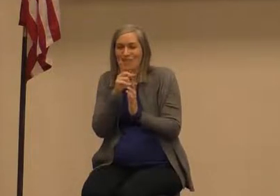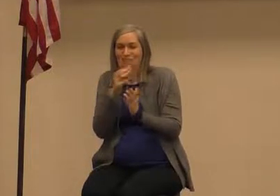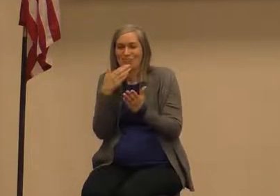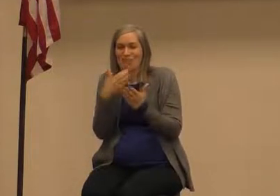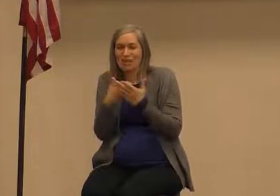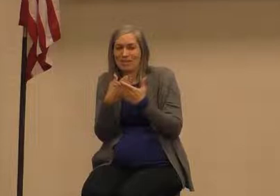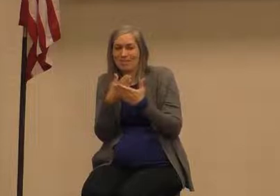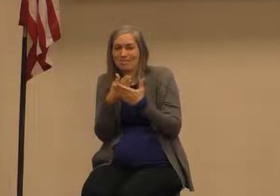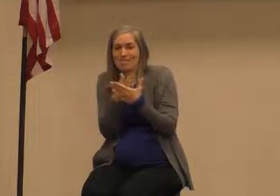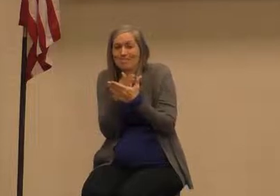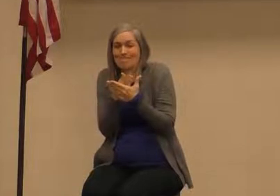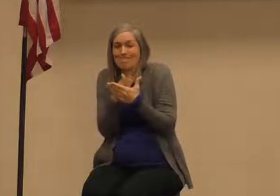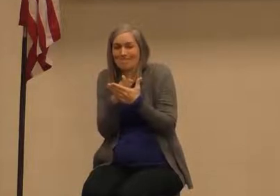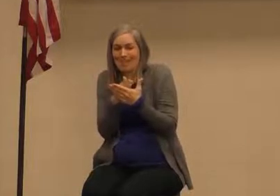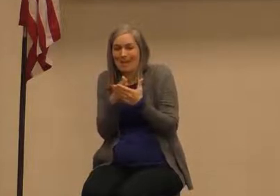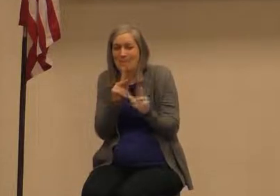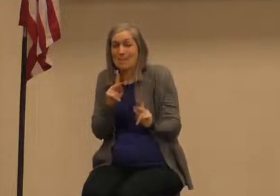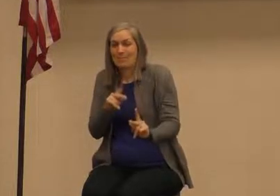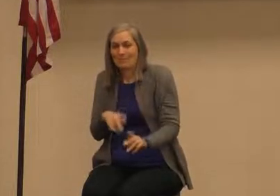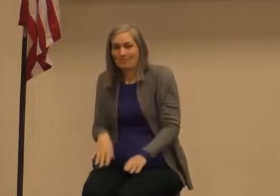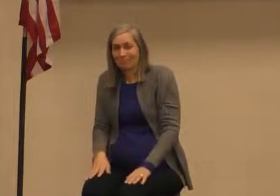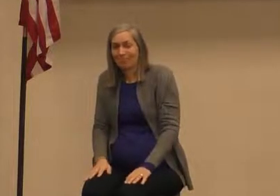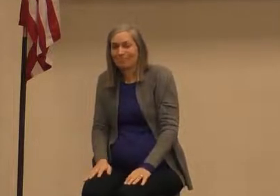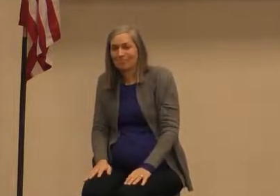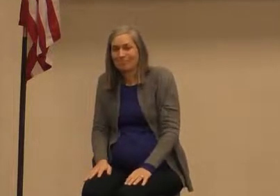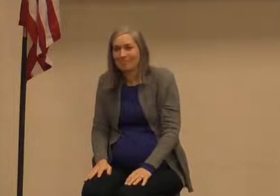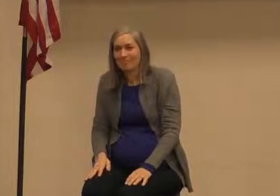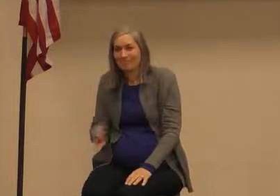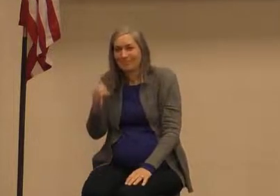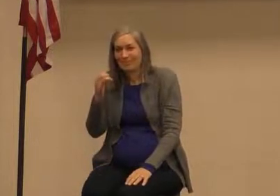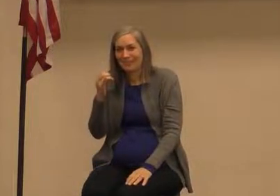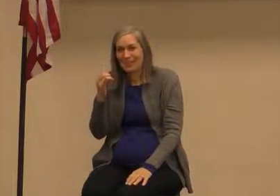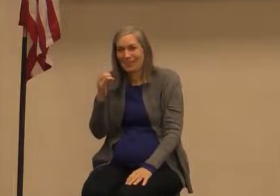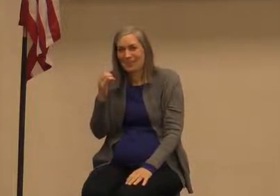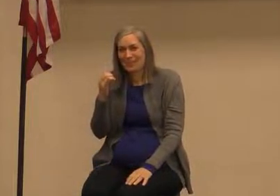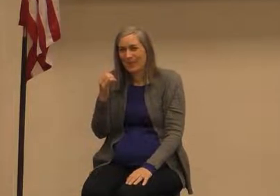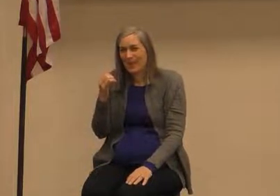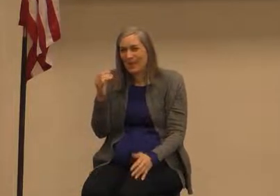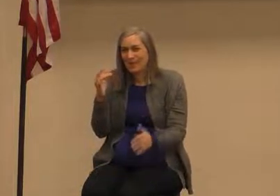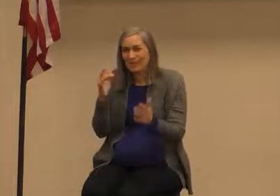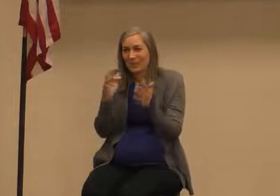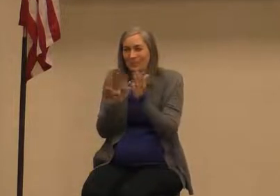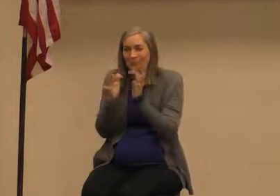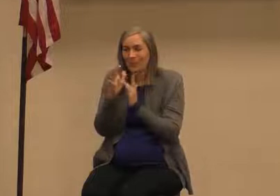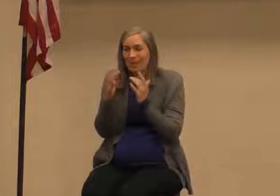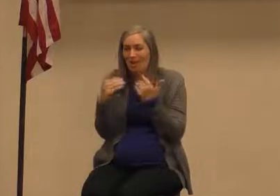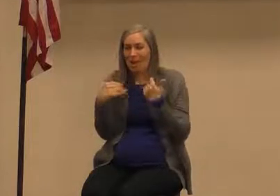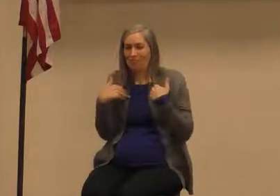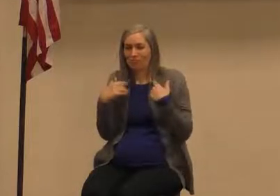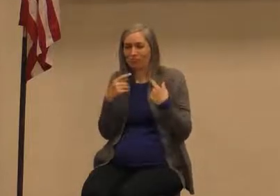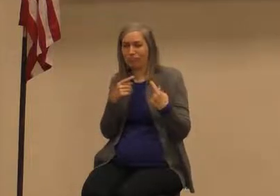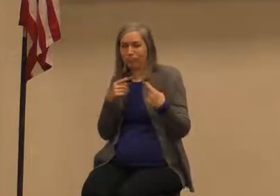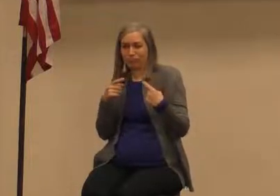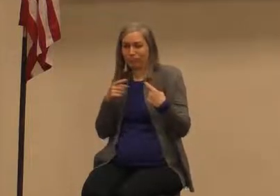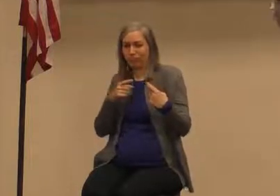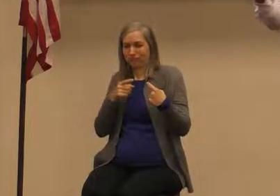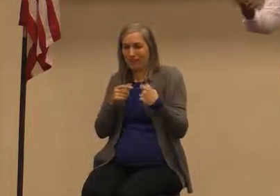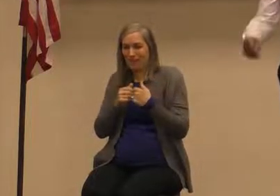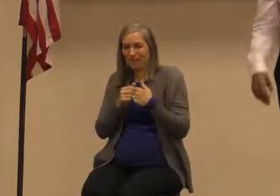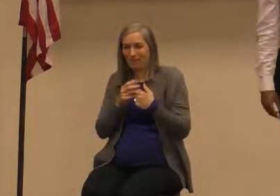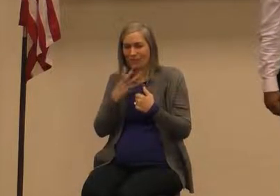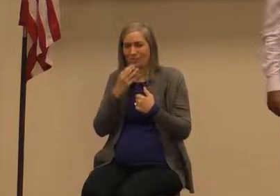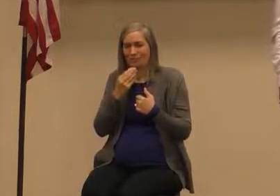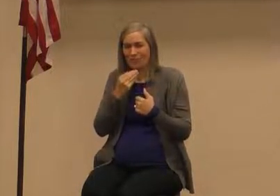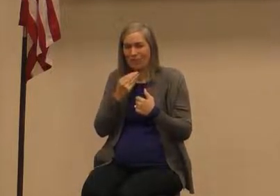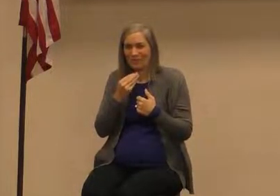be gotten onto right he's in this back and forth with a bunch of Jews some of them are scribes and some of them